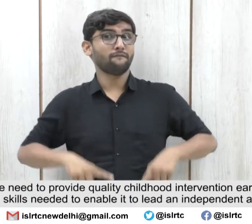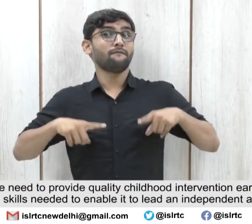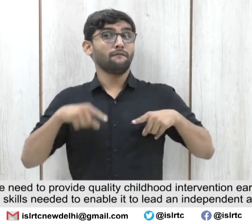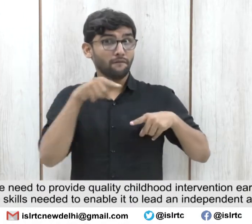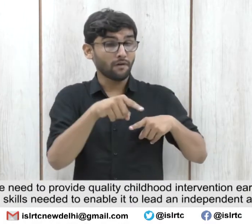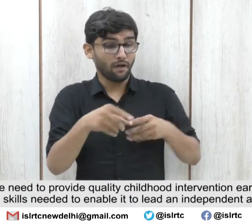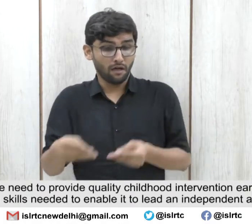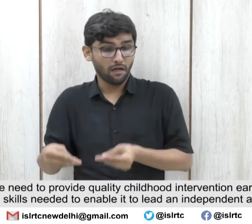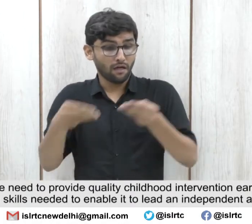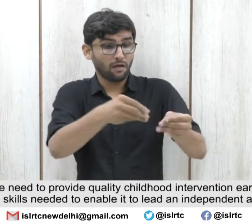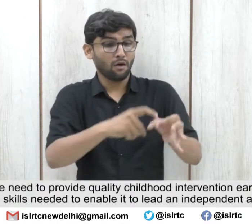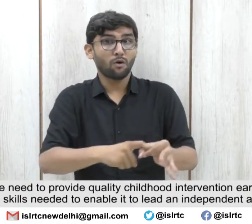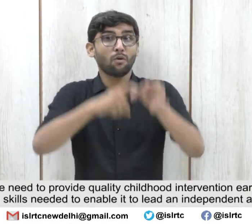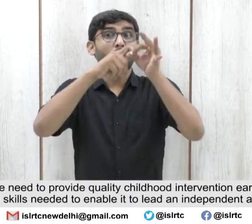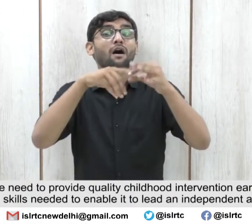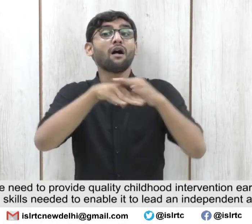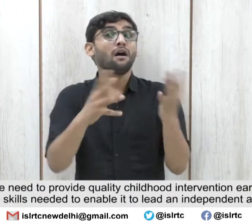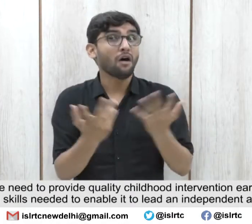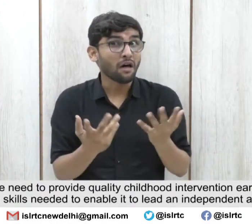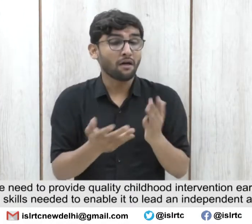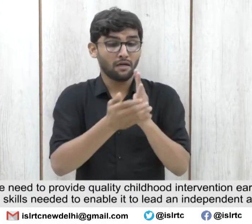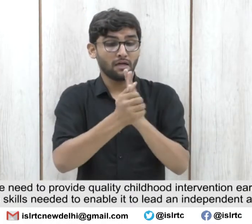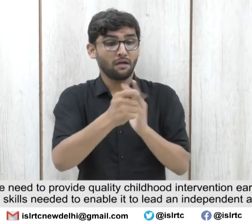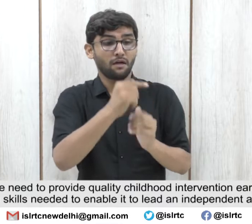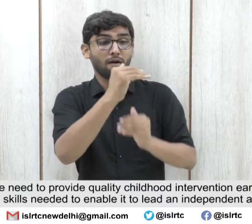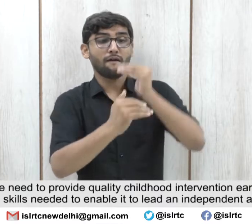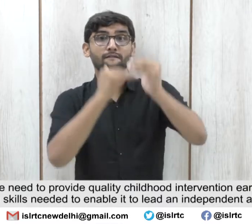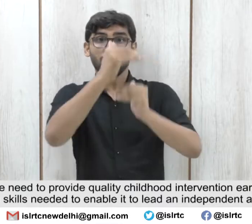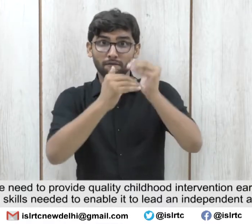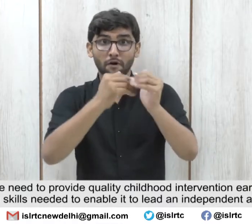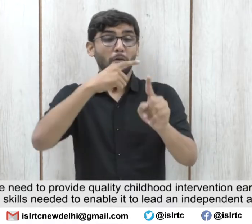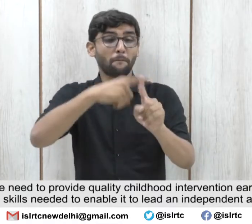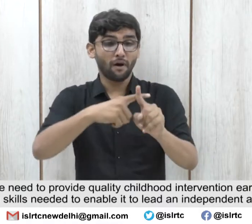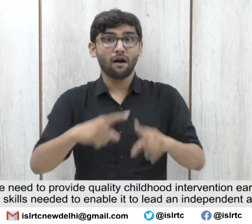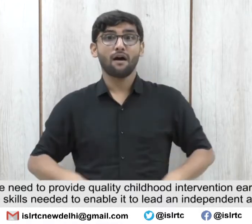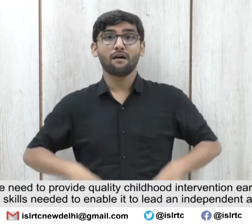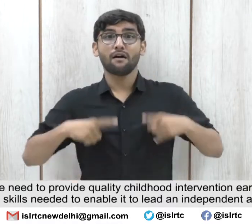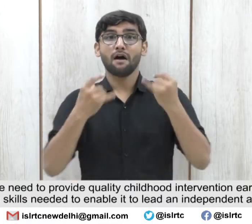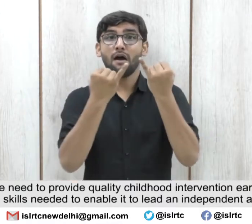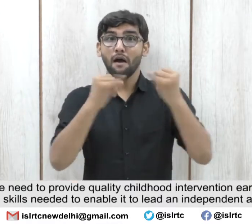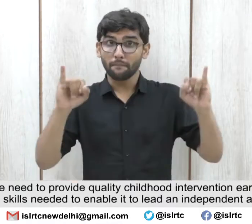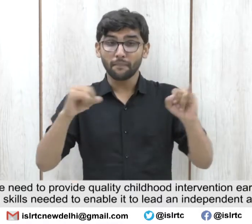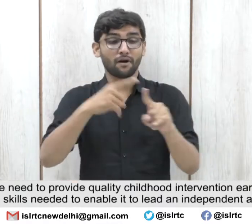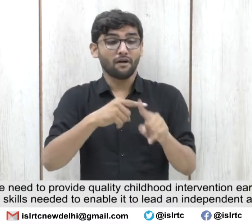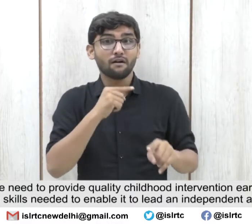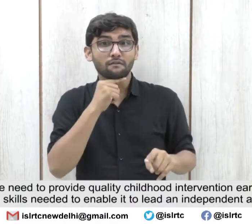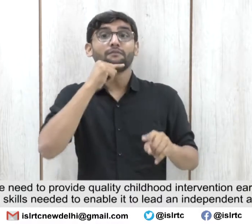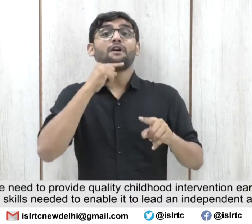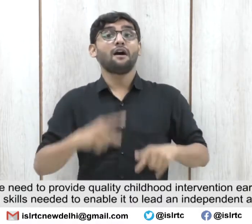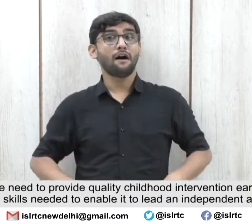childhood intervention early in life which helps to develop the skills needed to